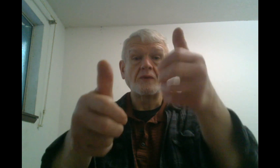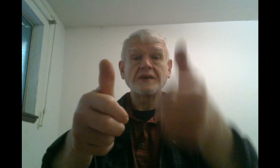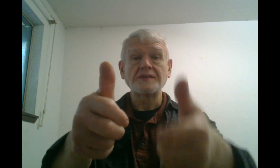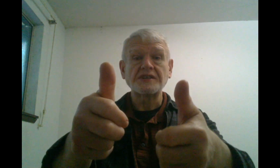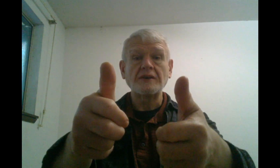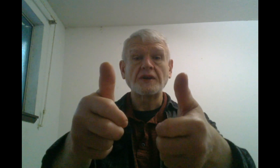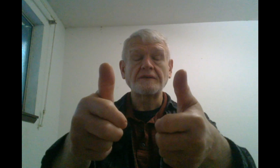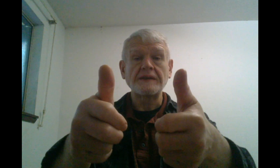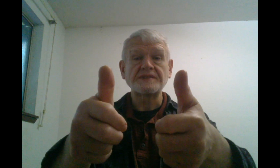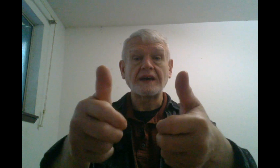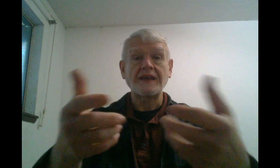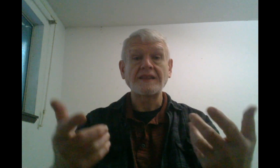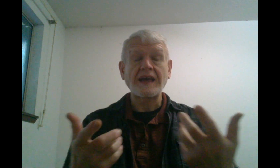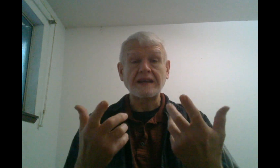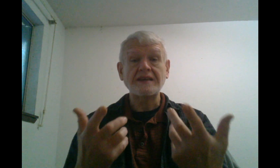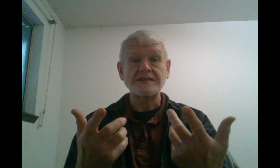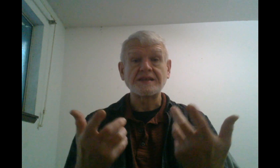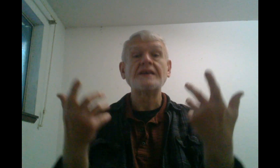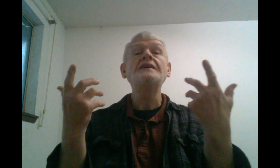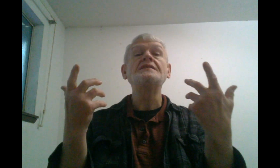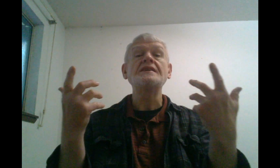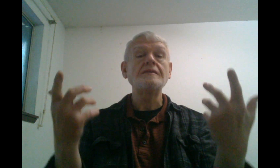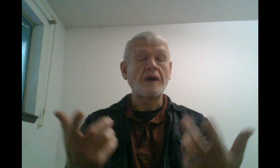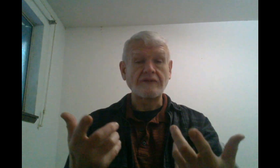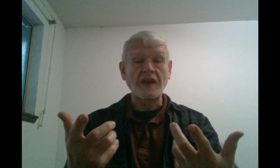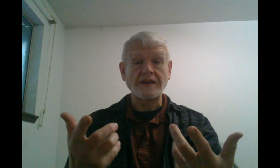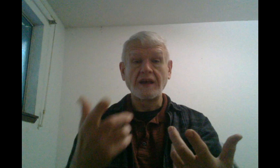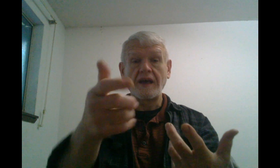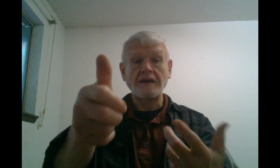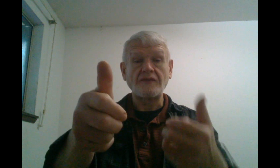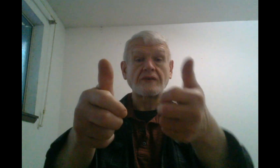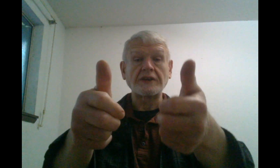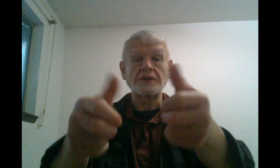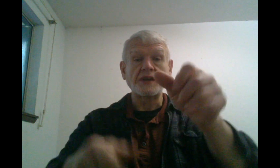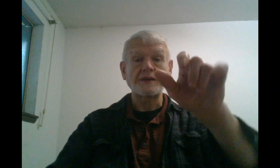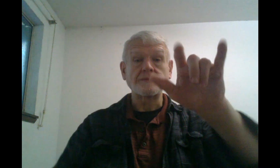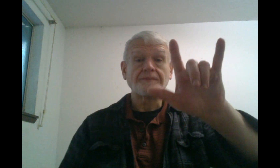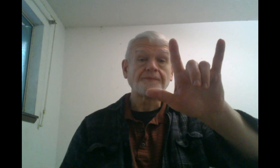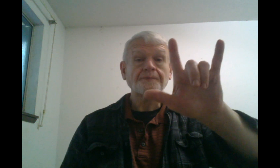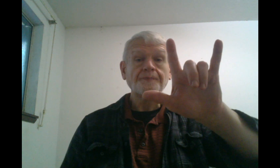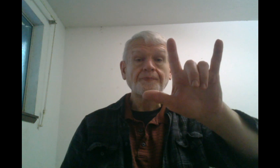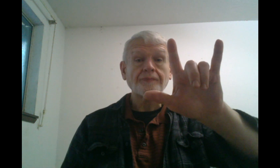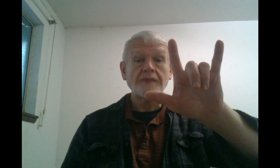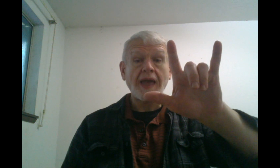will see you on the flip side. And that is, indeed, my friend, a very good thing. Yay.